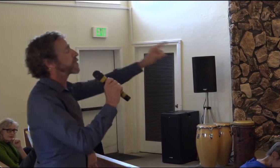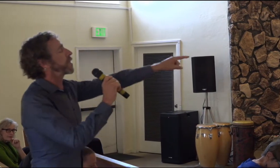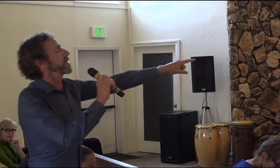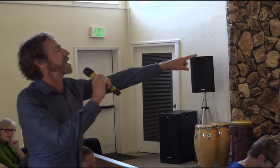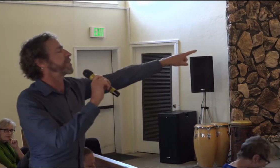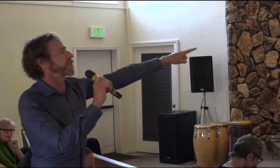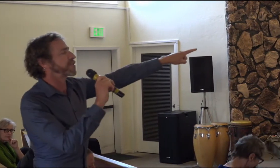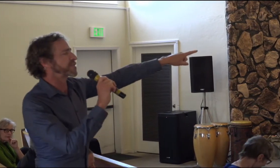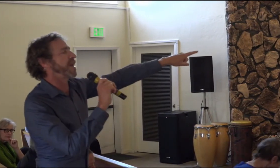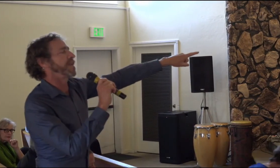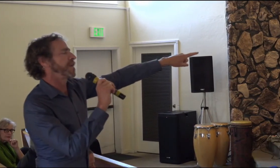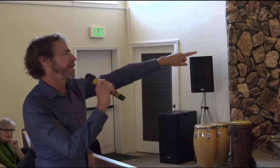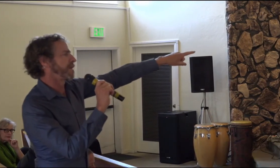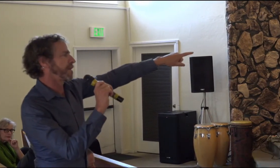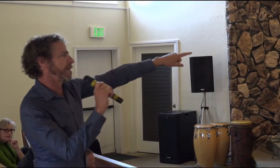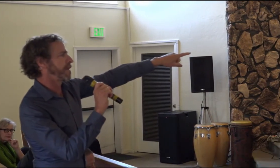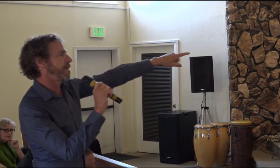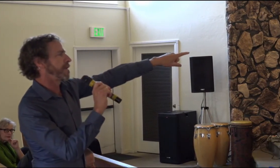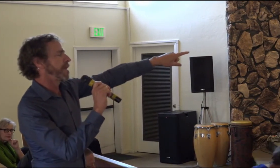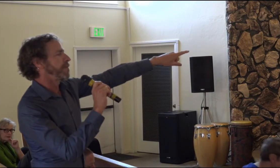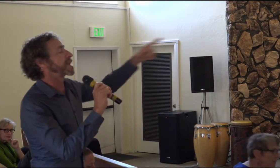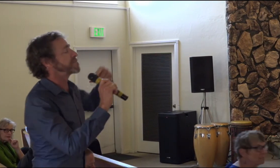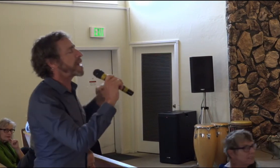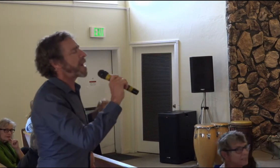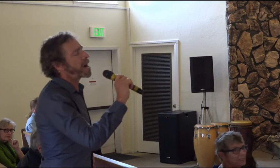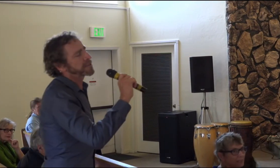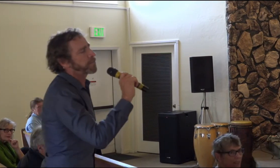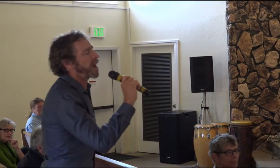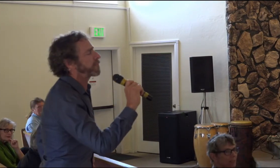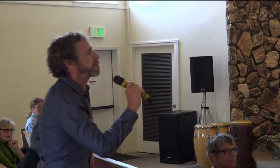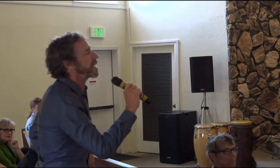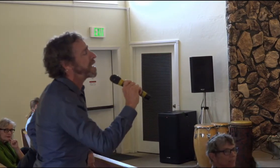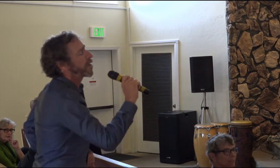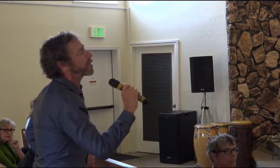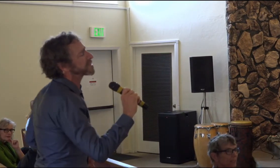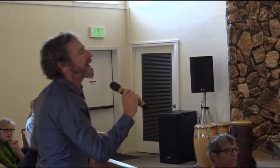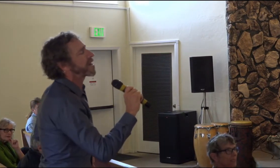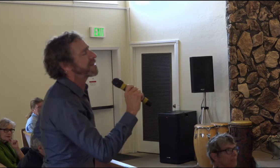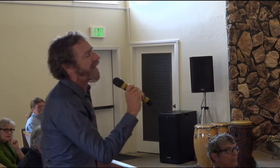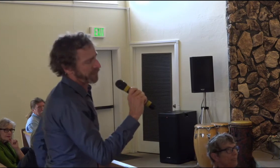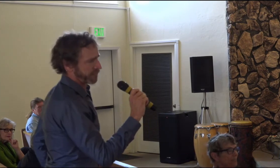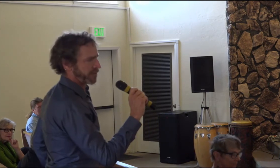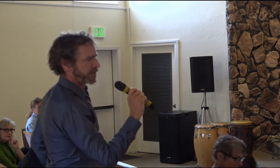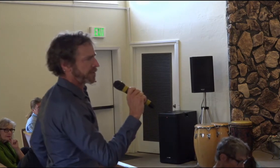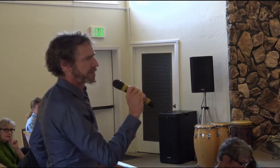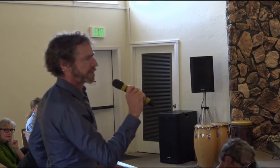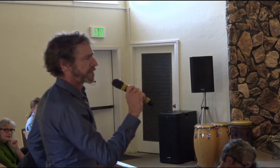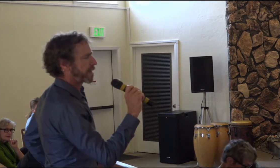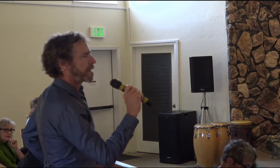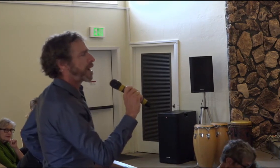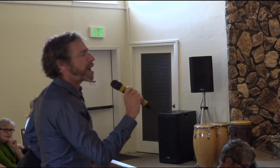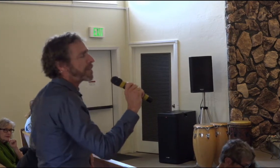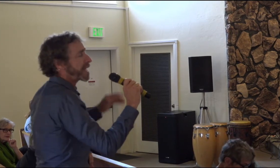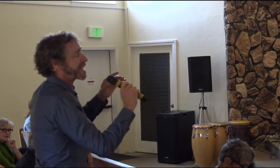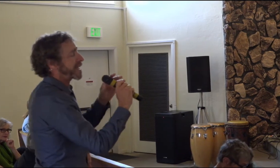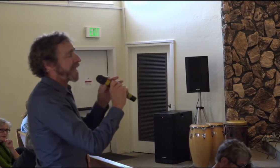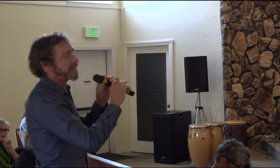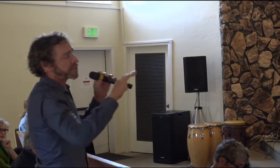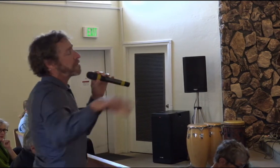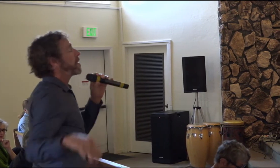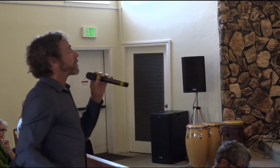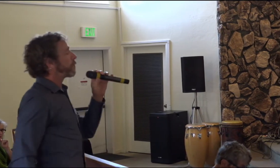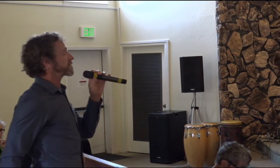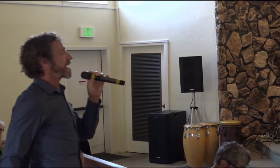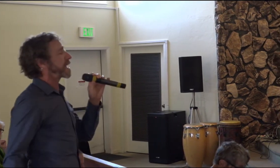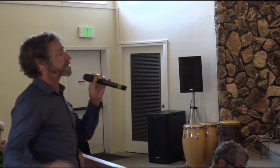because of what they did for their son. Because my mom has prayed for me her entire life. My mom has had